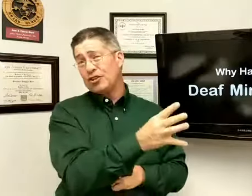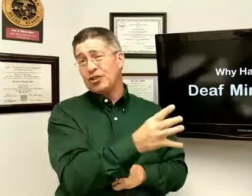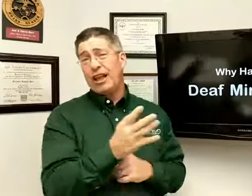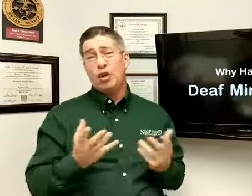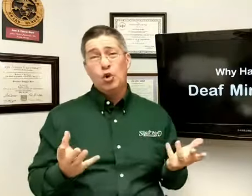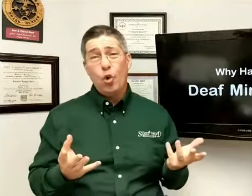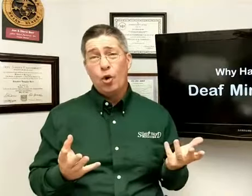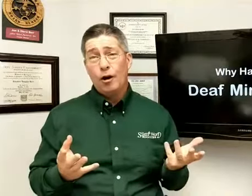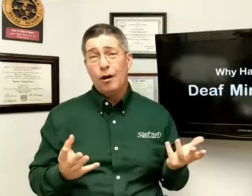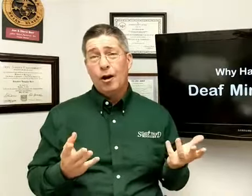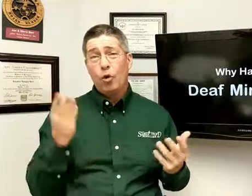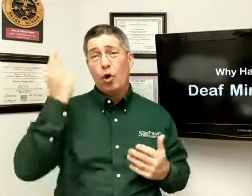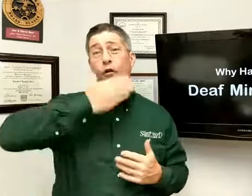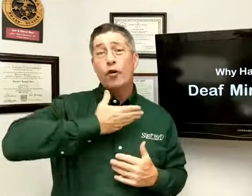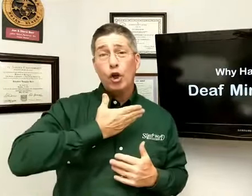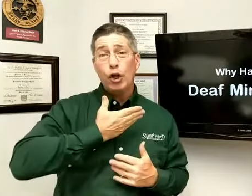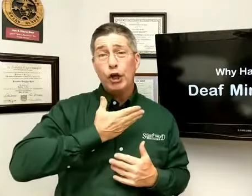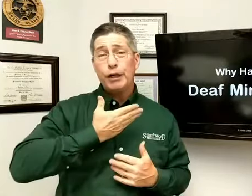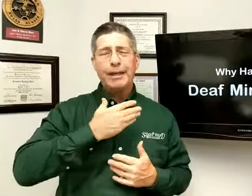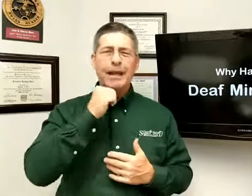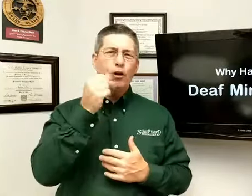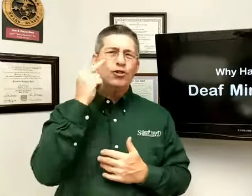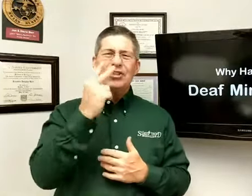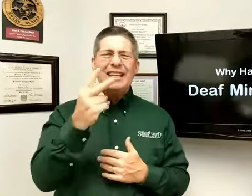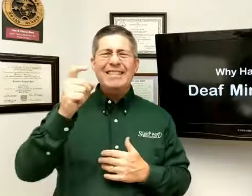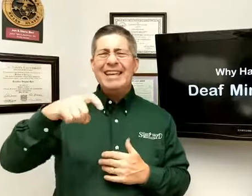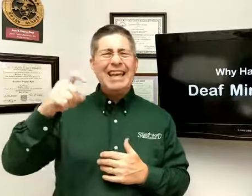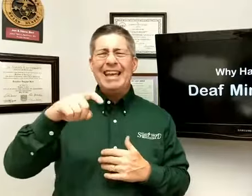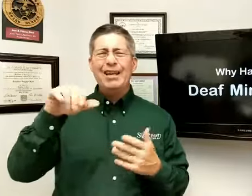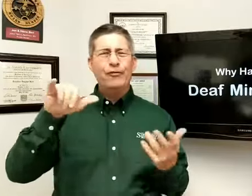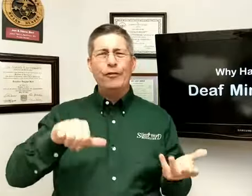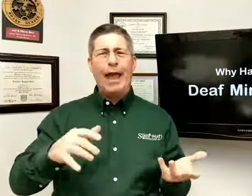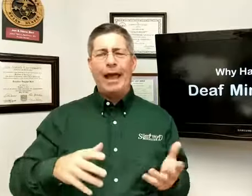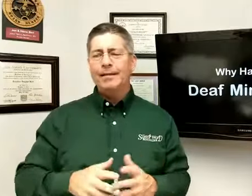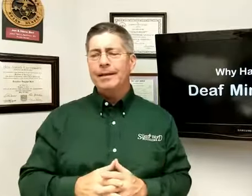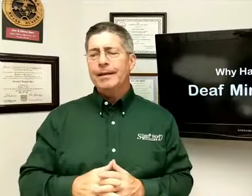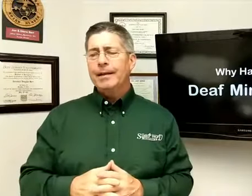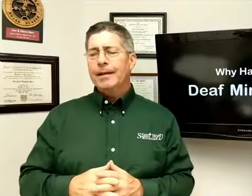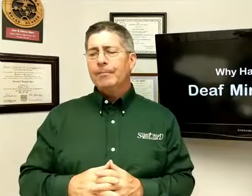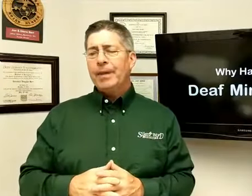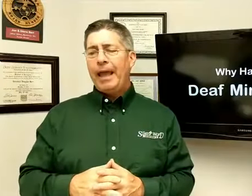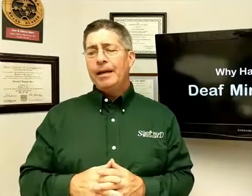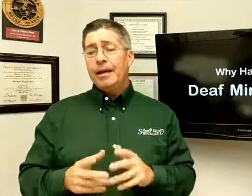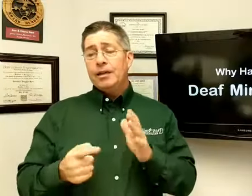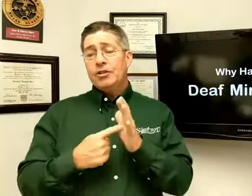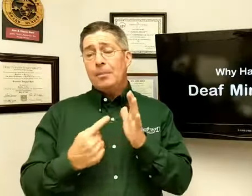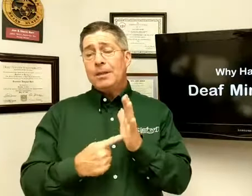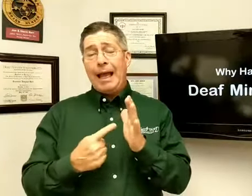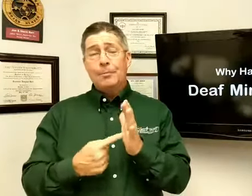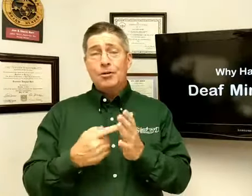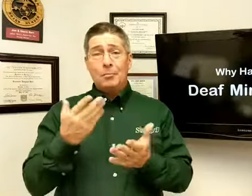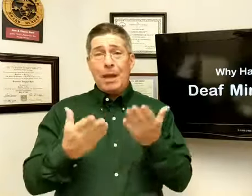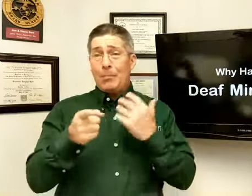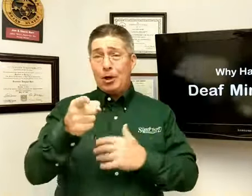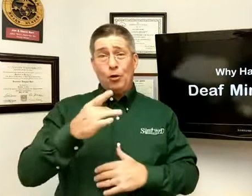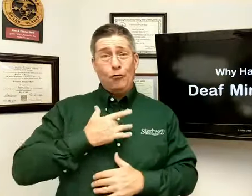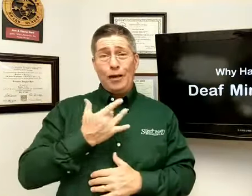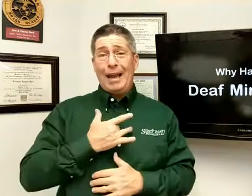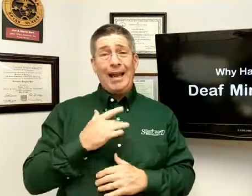ignore or overlook, and they don't see the need for that. And sometimes maybe you'll feel like